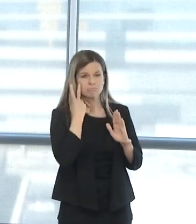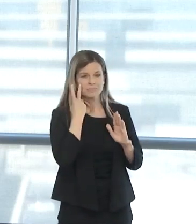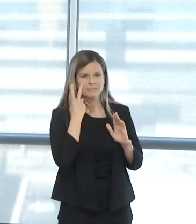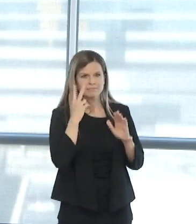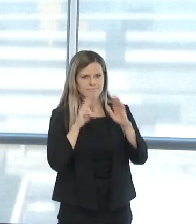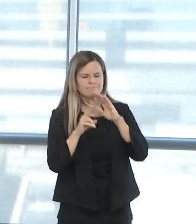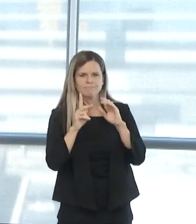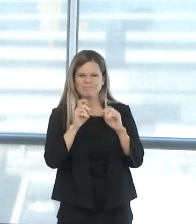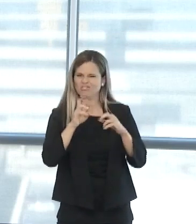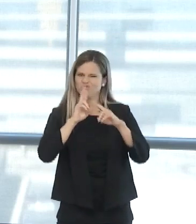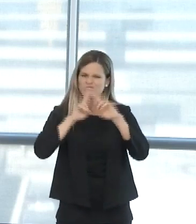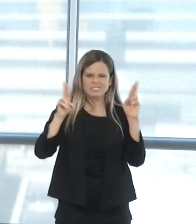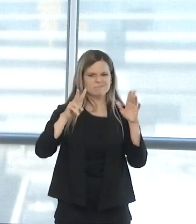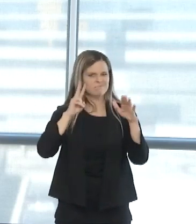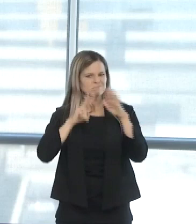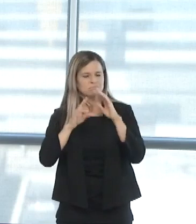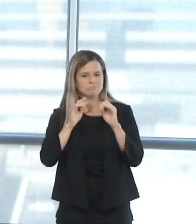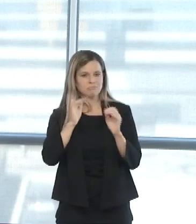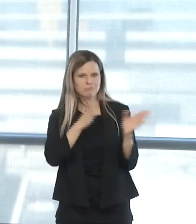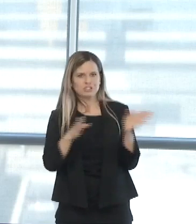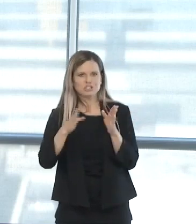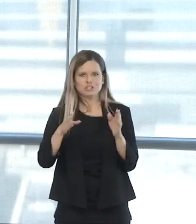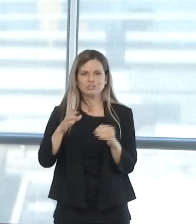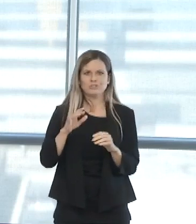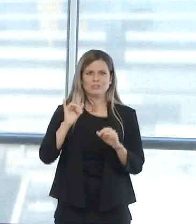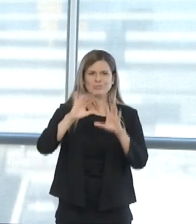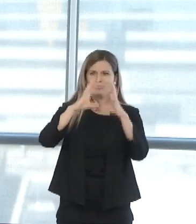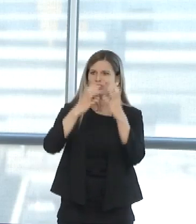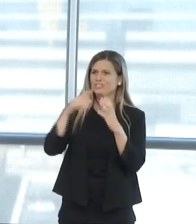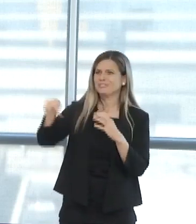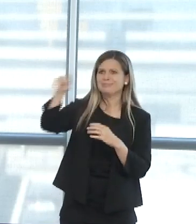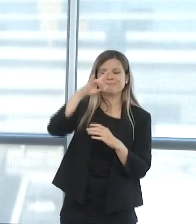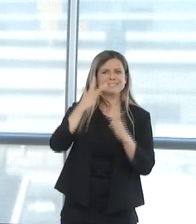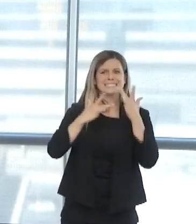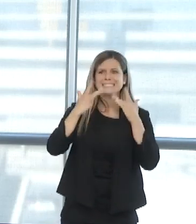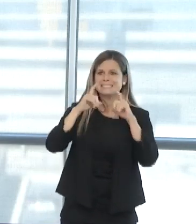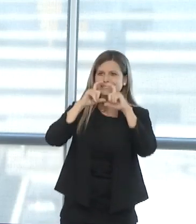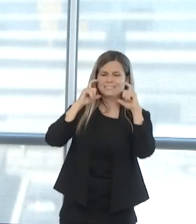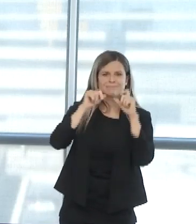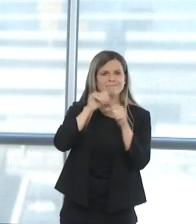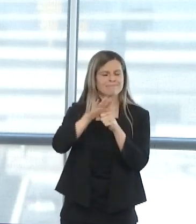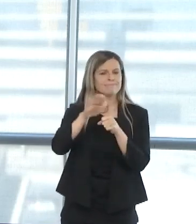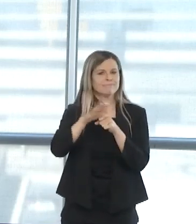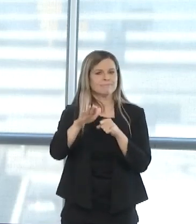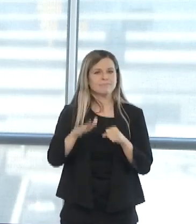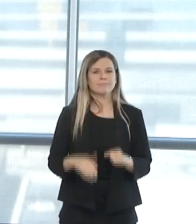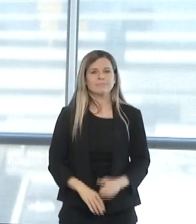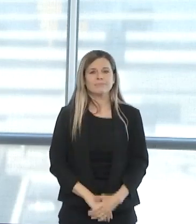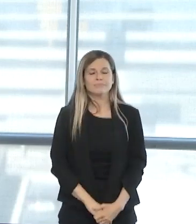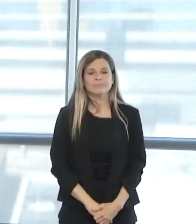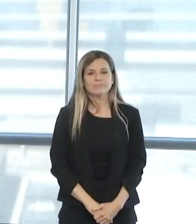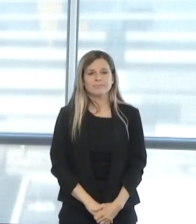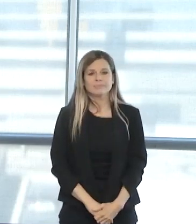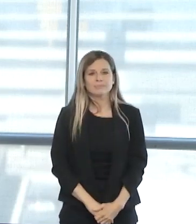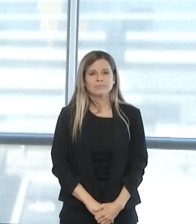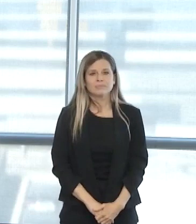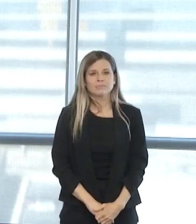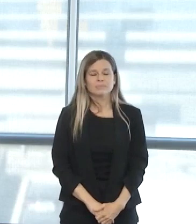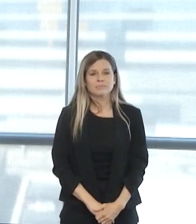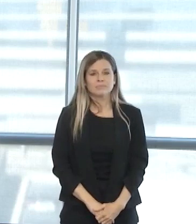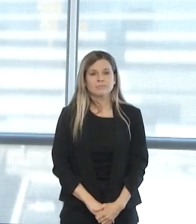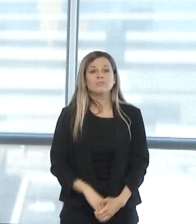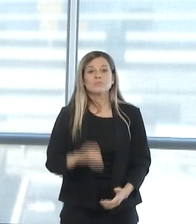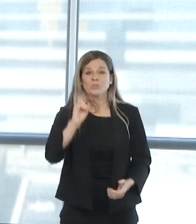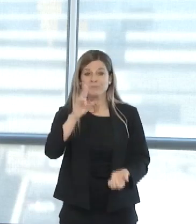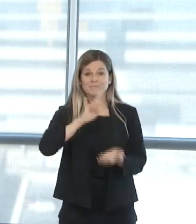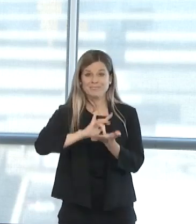the ongoing worldwide shortage of masks, OU Medicine is launching the